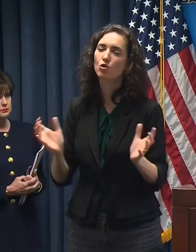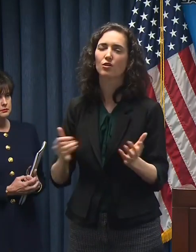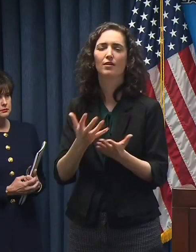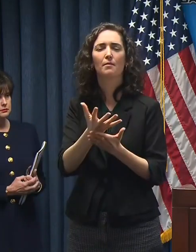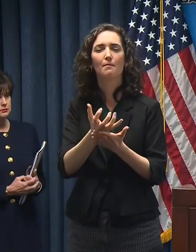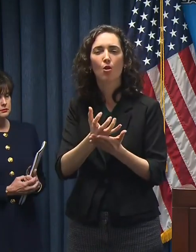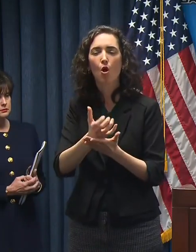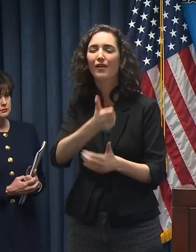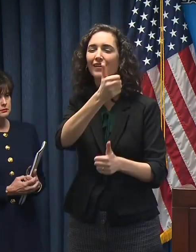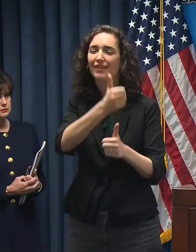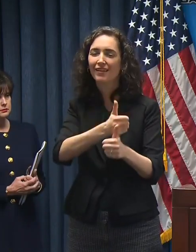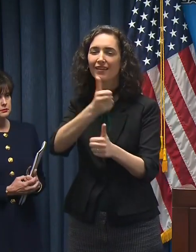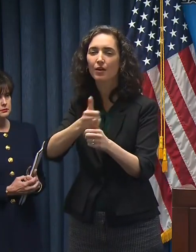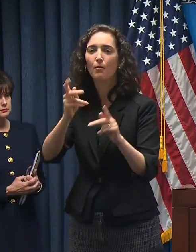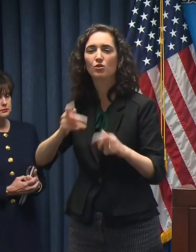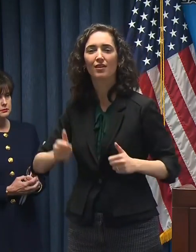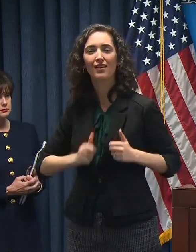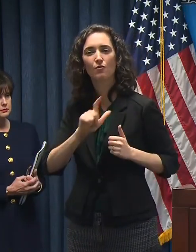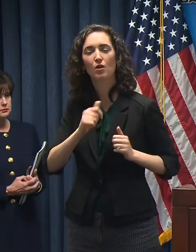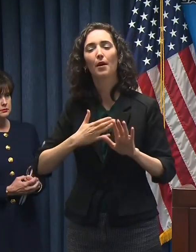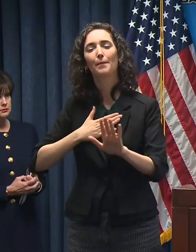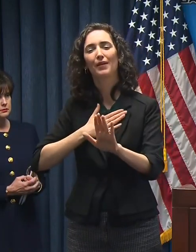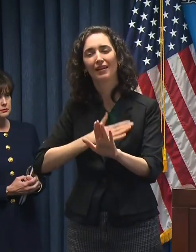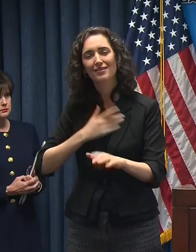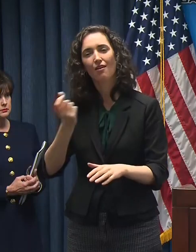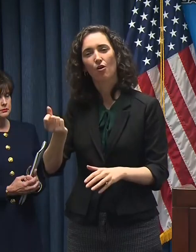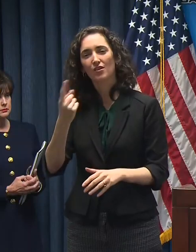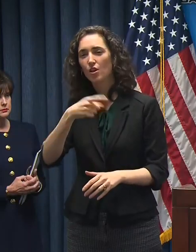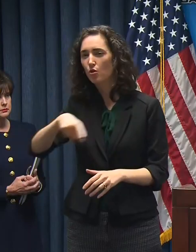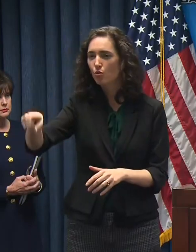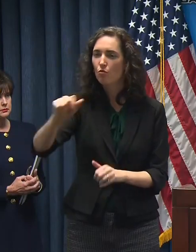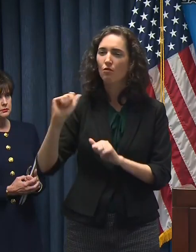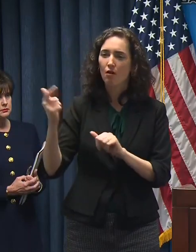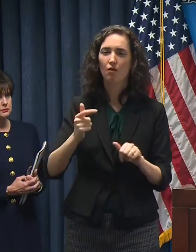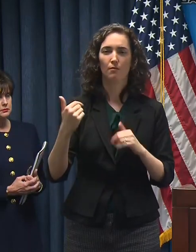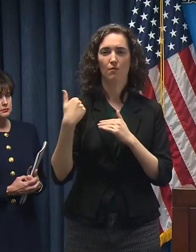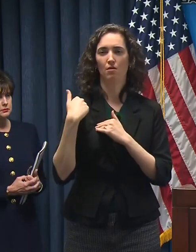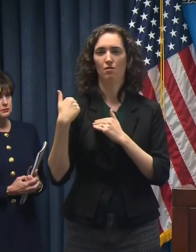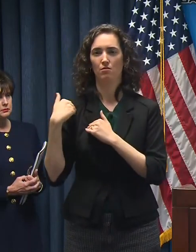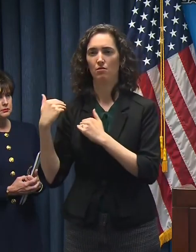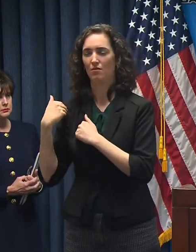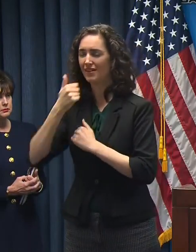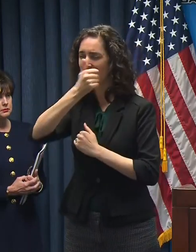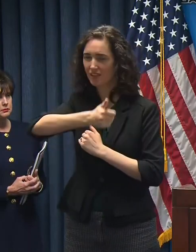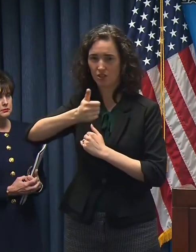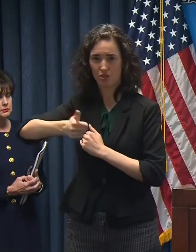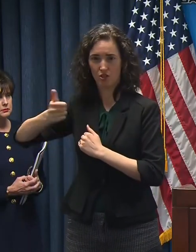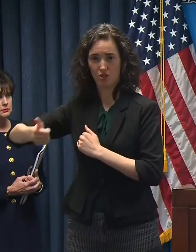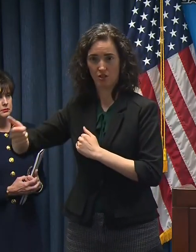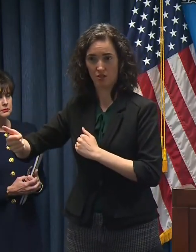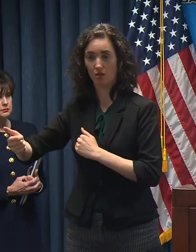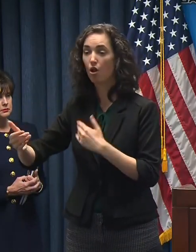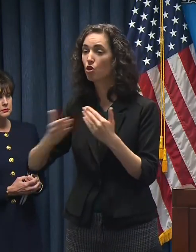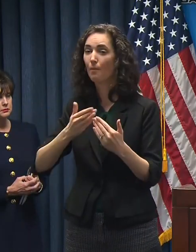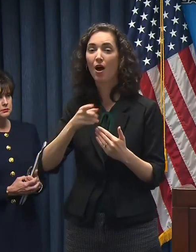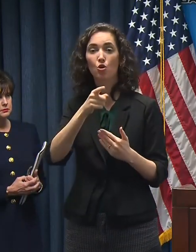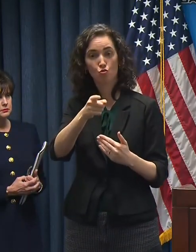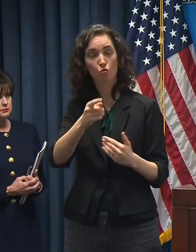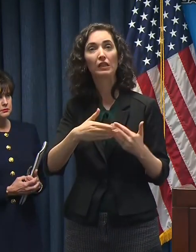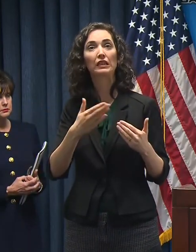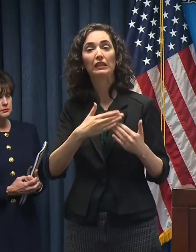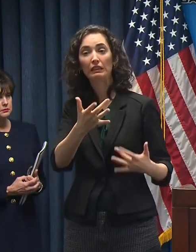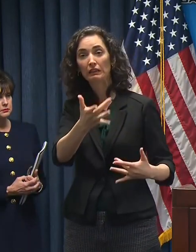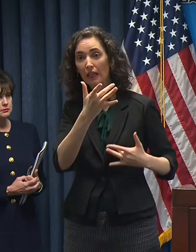resident in the state of Louisiana to understand that you have a role to play. Whether or not you're in a high-risk category,